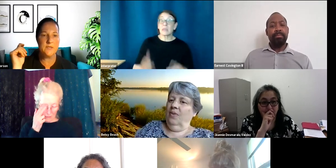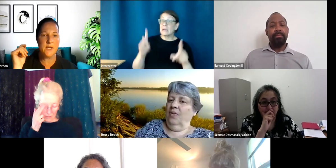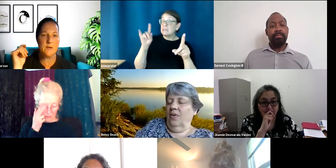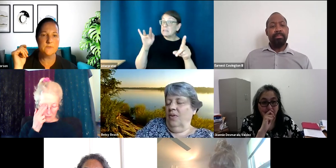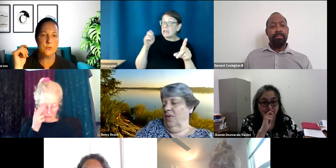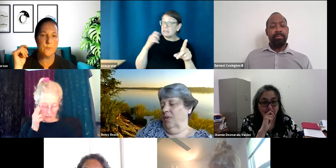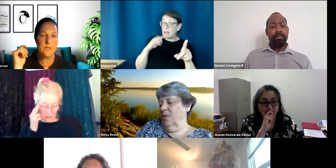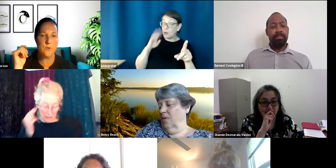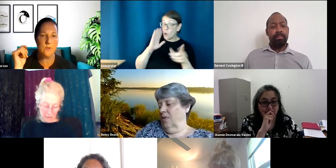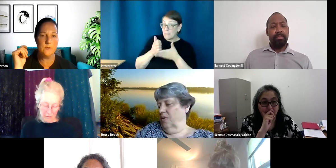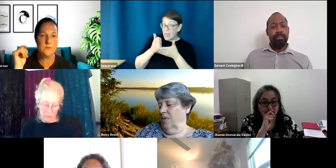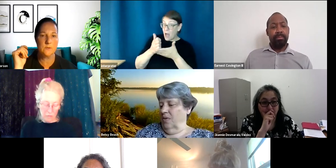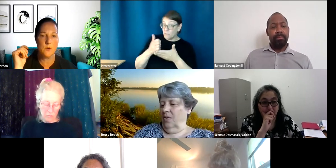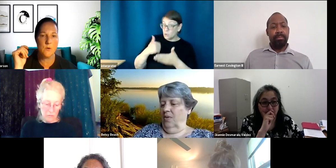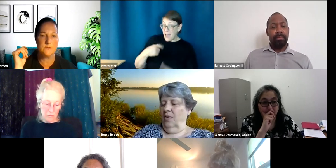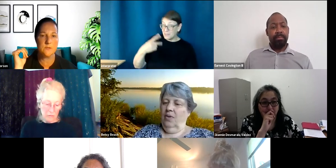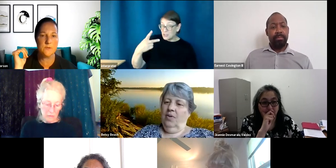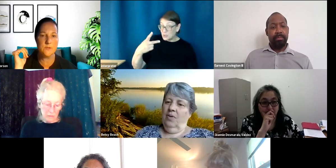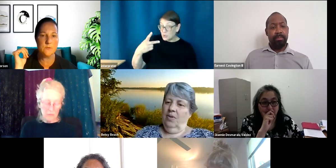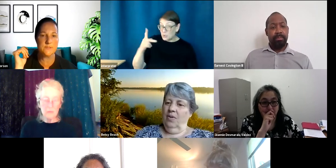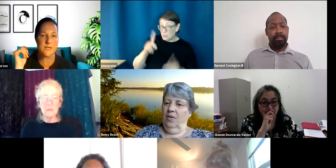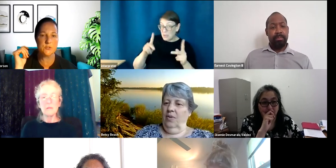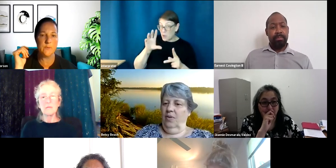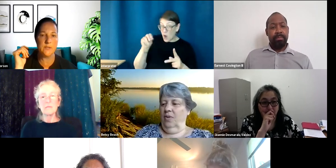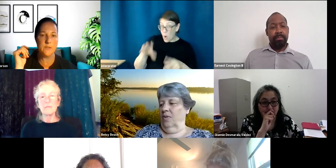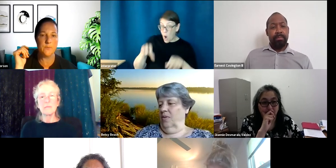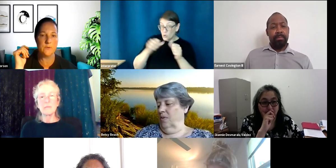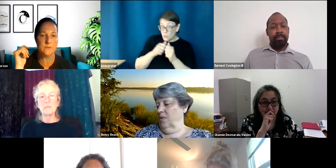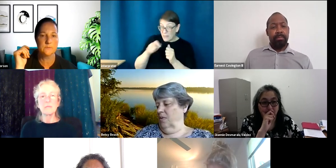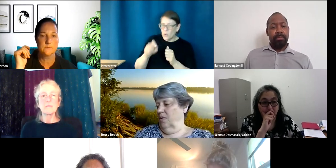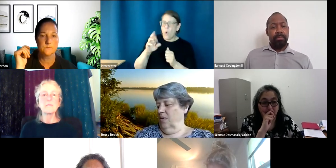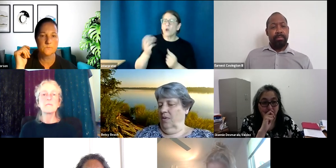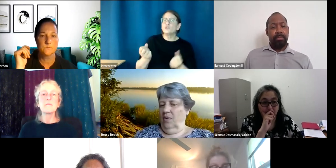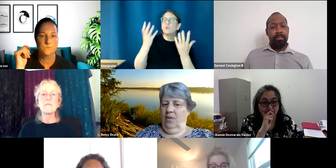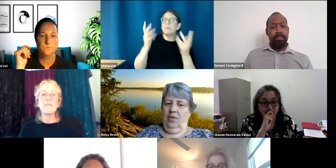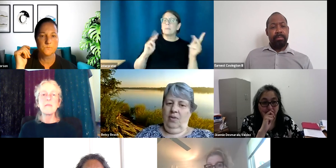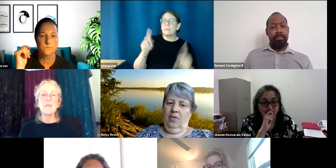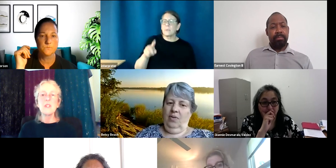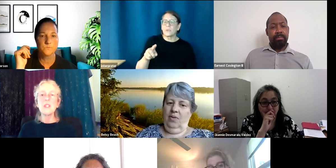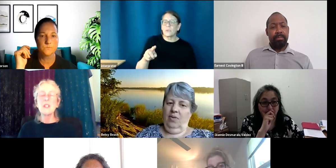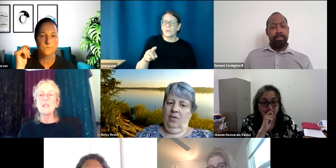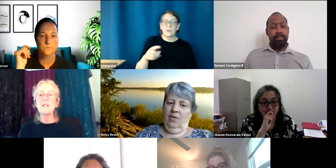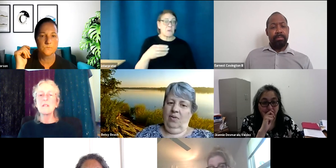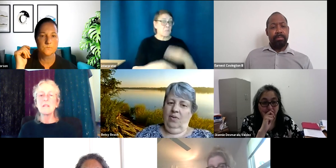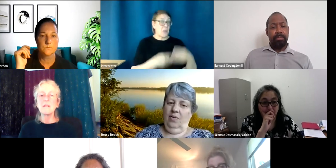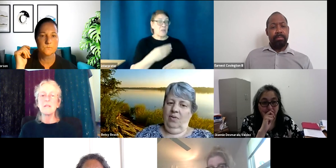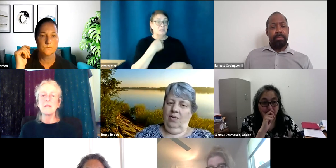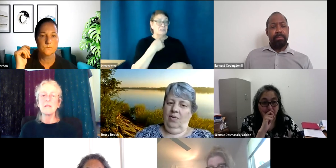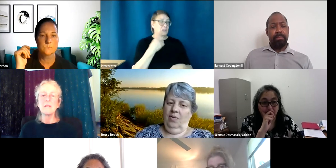Bethany, to have two people co-hosting with you, or is that too many people? Um, that's not too many people. I